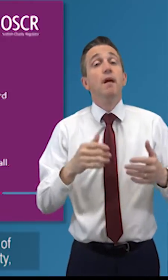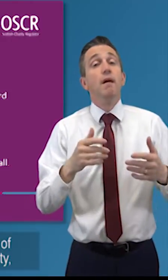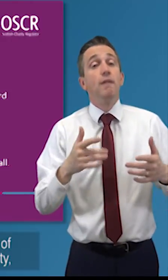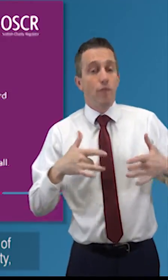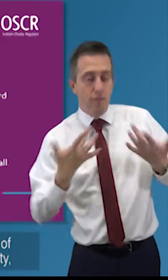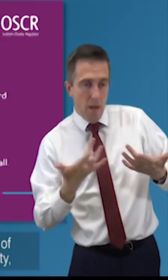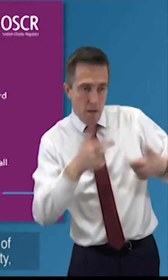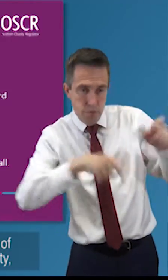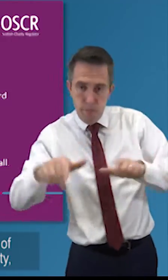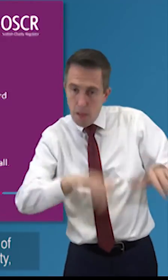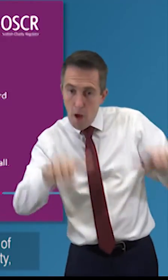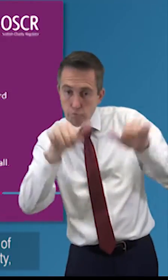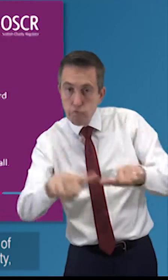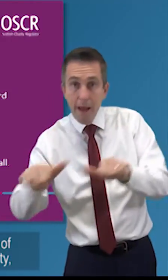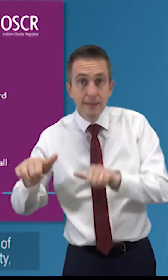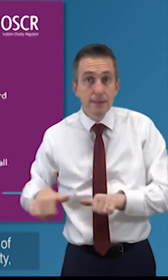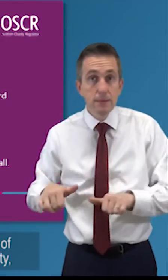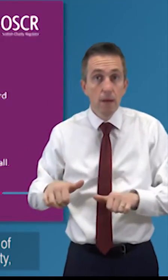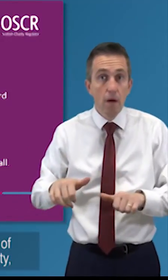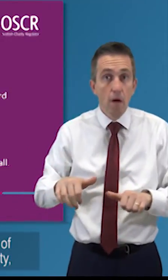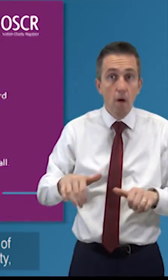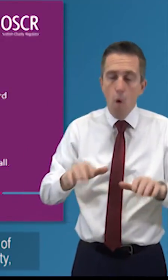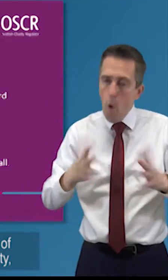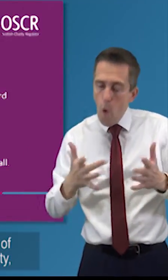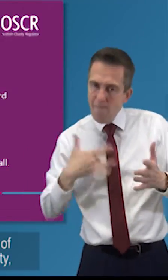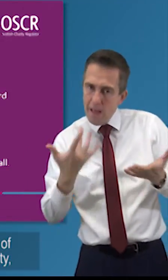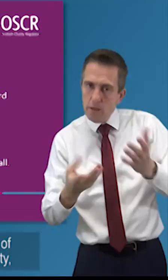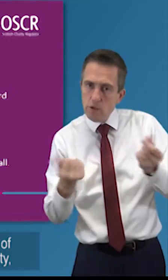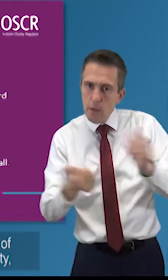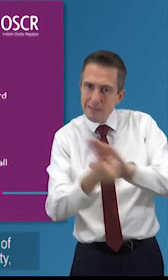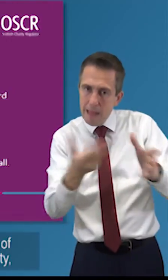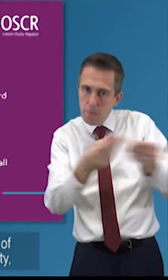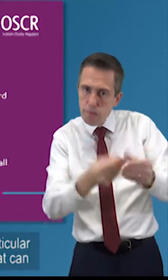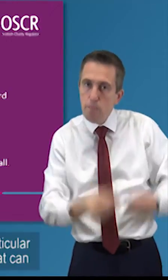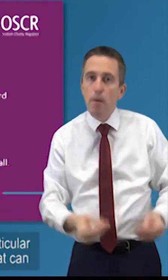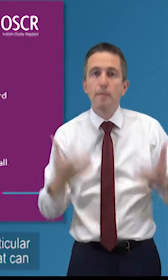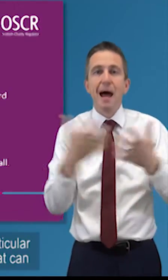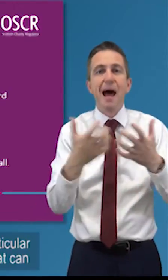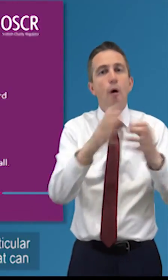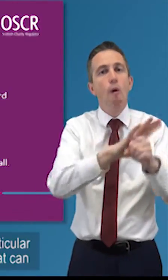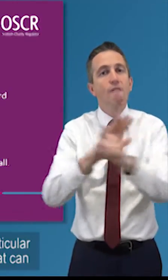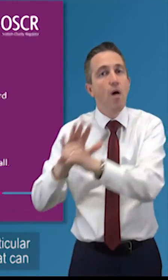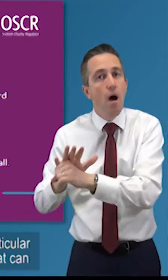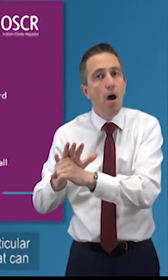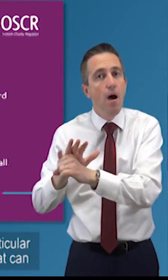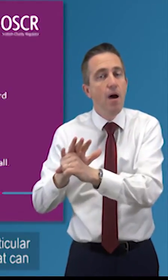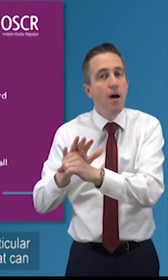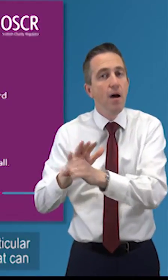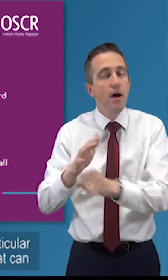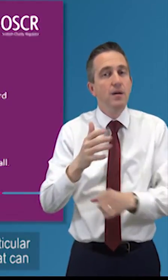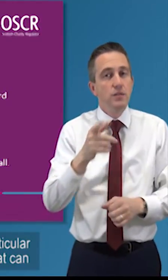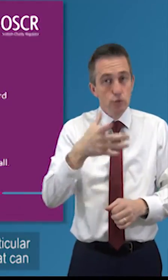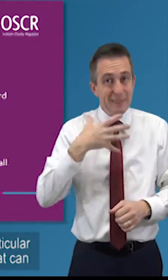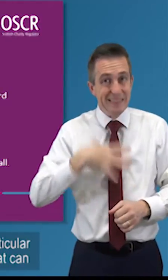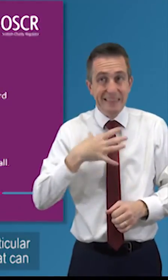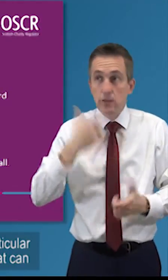if you have the right people but people need a bit of development how do you develop that capability how do you move on with your skills are there